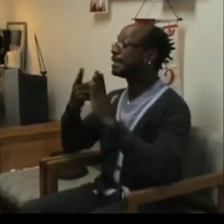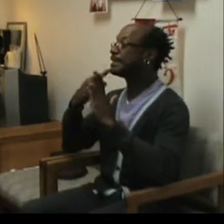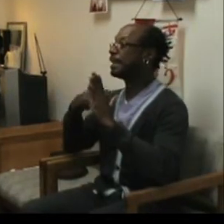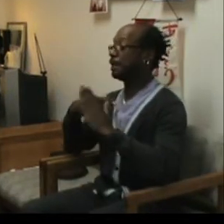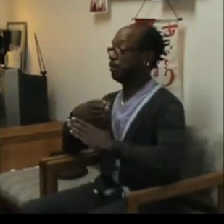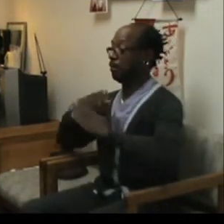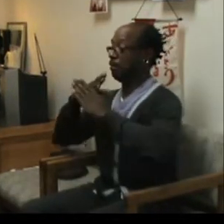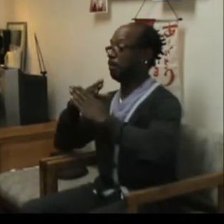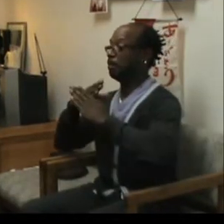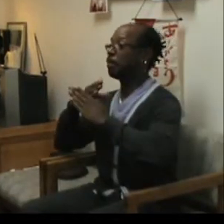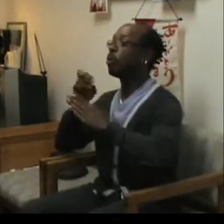stagnation.